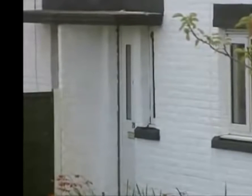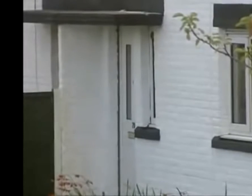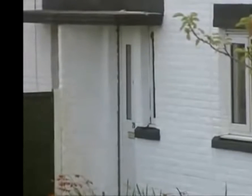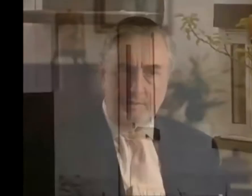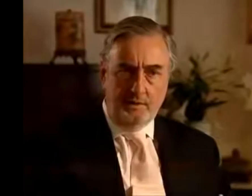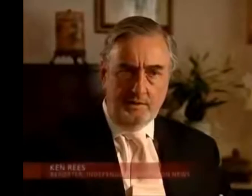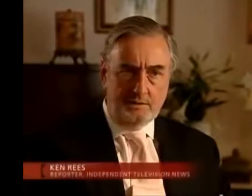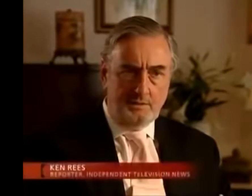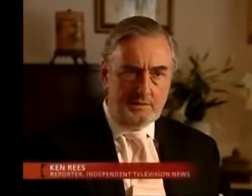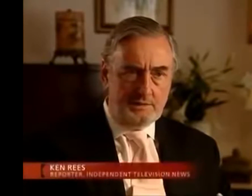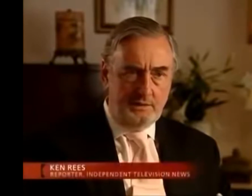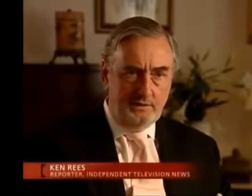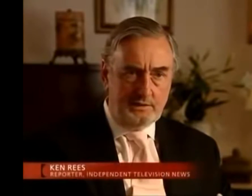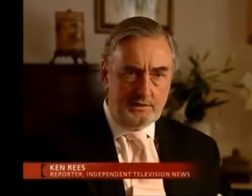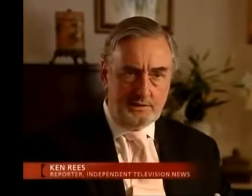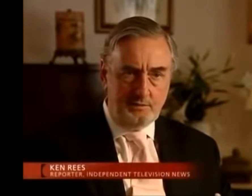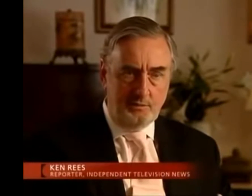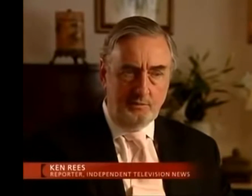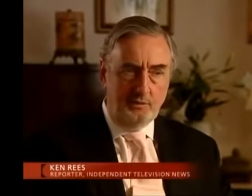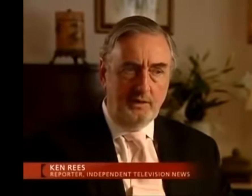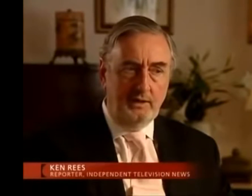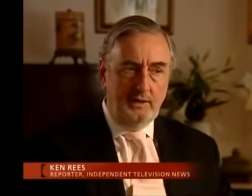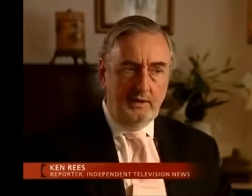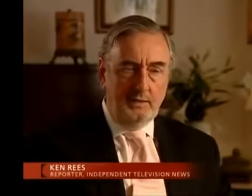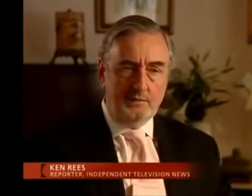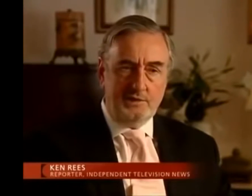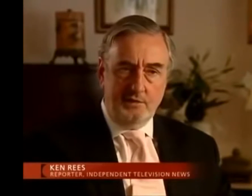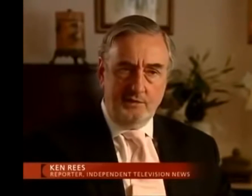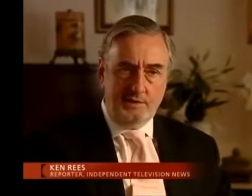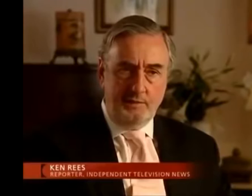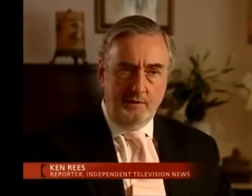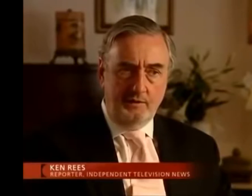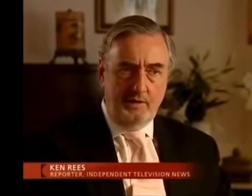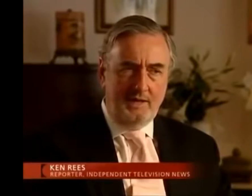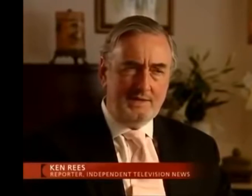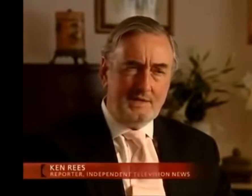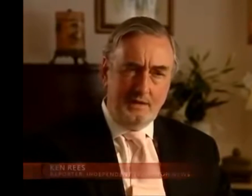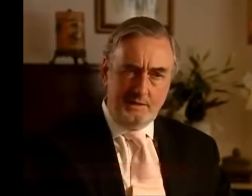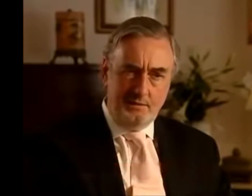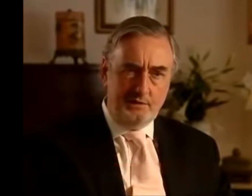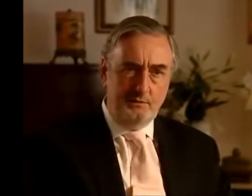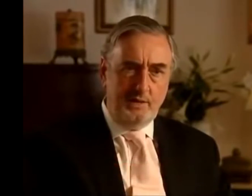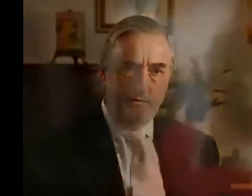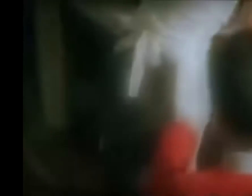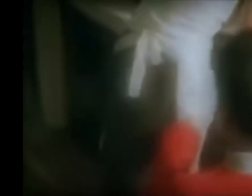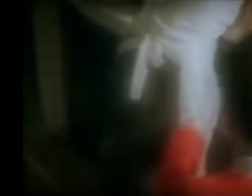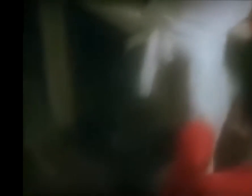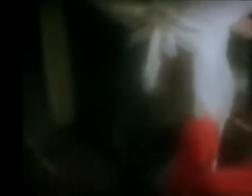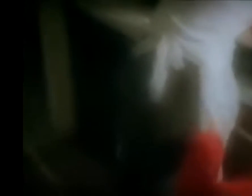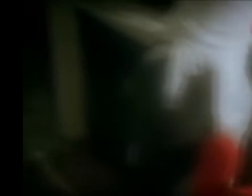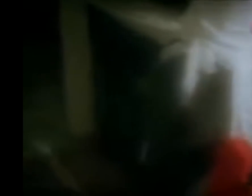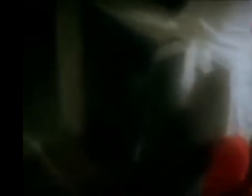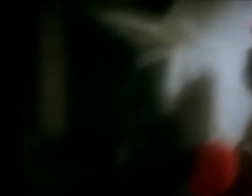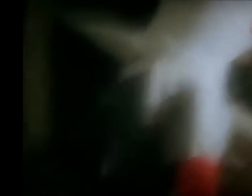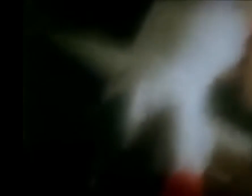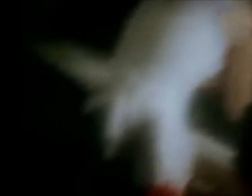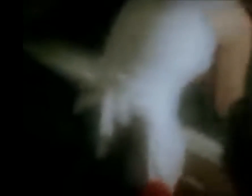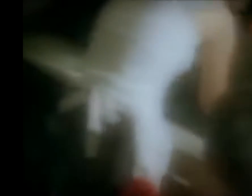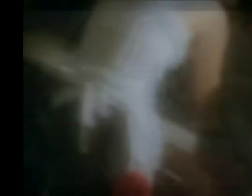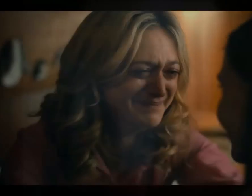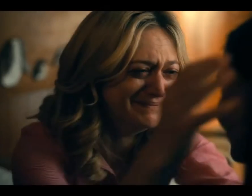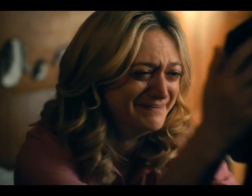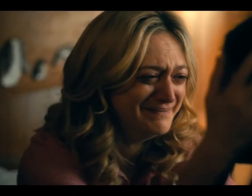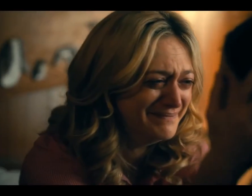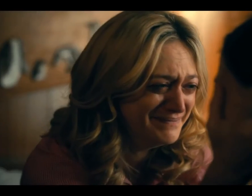He'd often hide behind his mother's skirts as a small boy. He was softly spoken, had a slight speech impediment. He was a